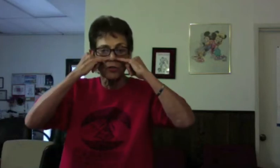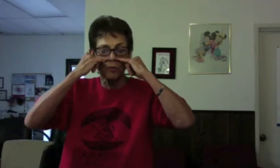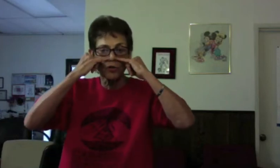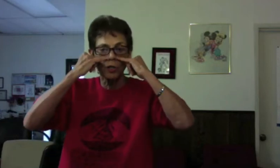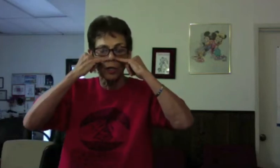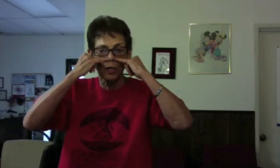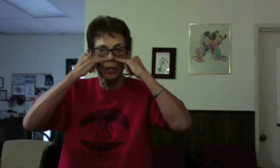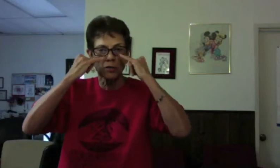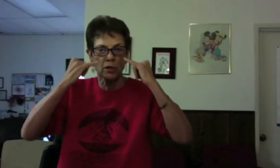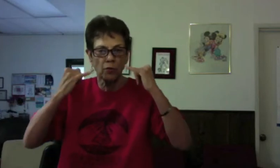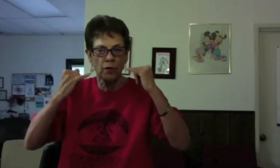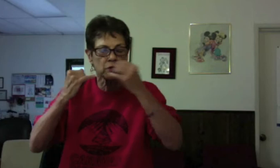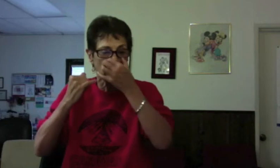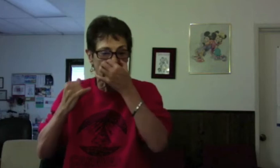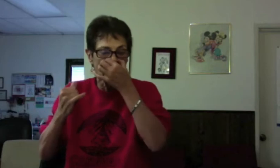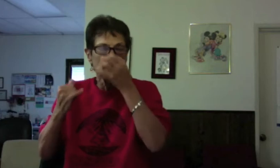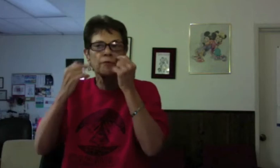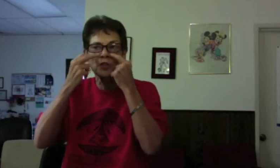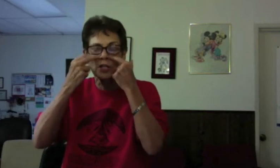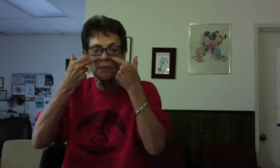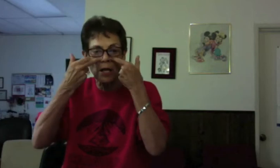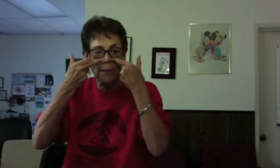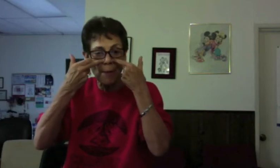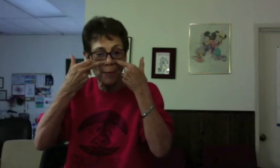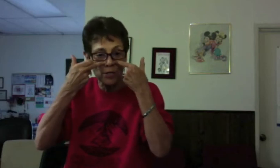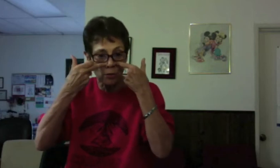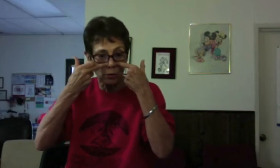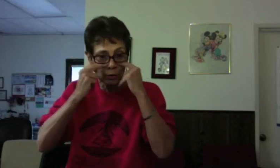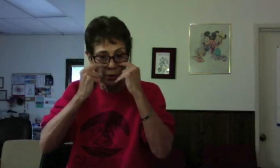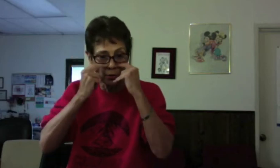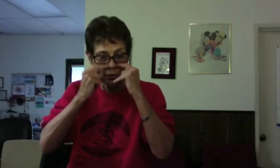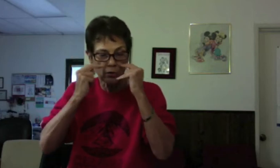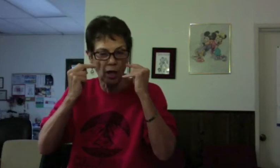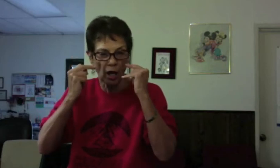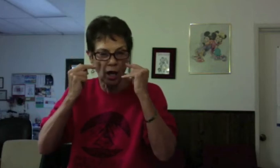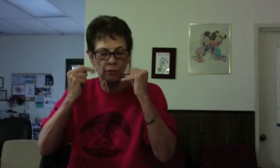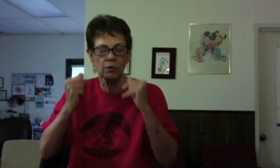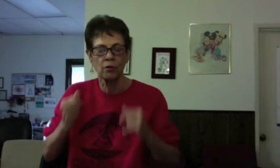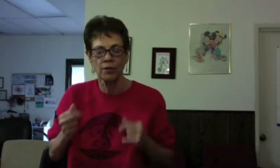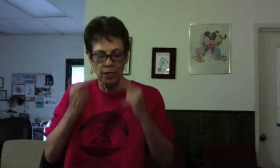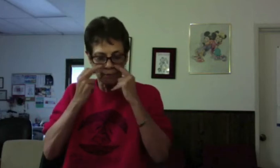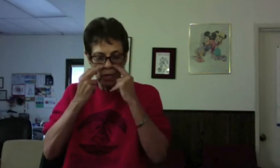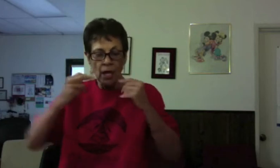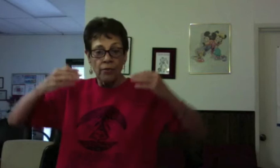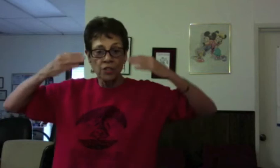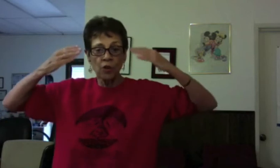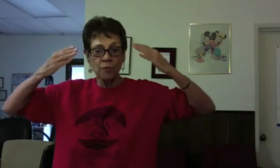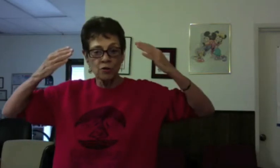pushing it in, and then seeing what it would take for you to develop that muscle in your nose. Not to go like that. Then you go up into your